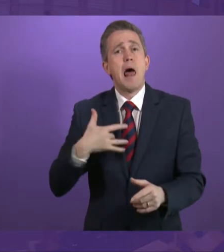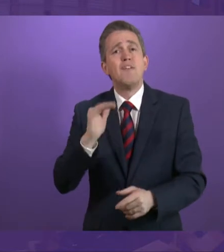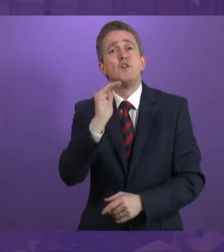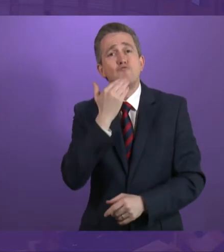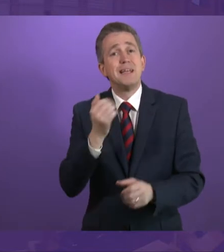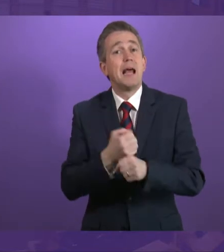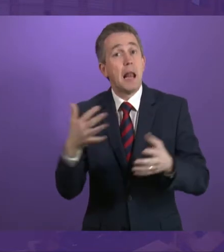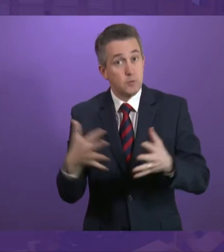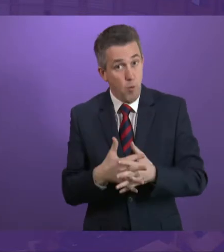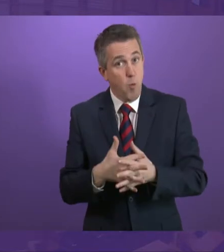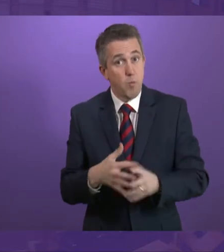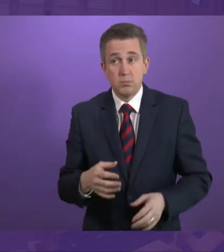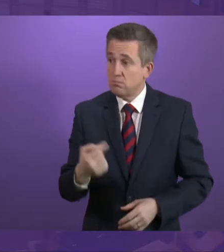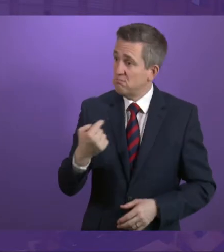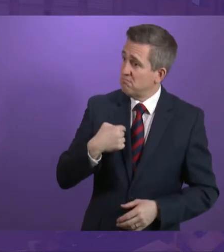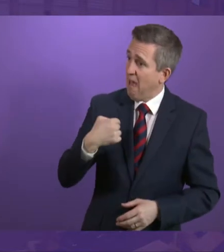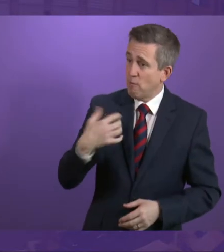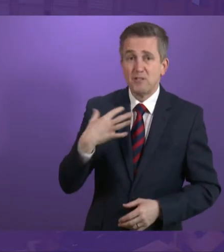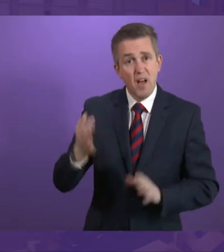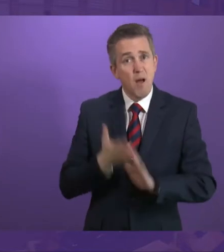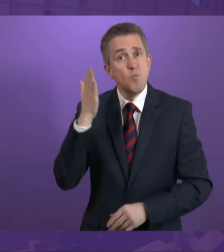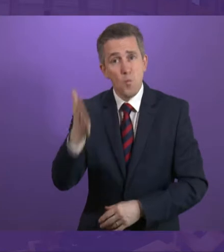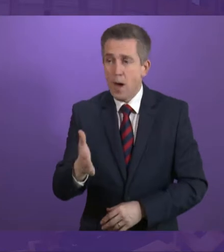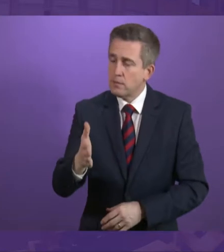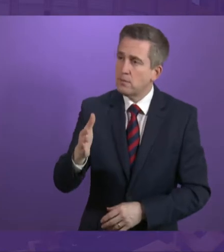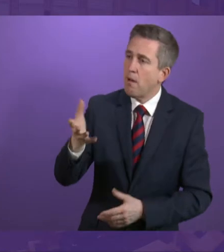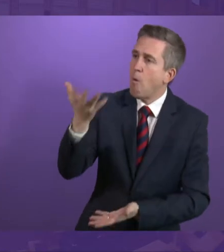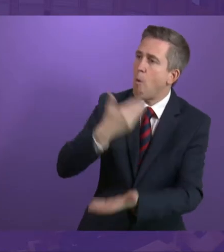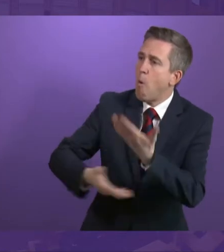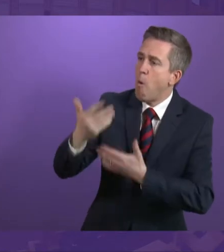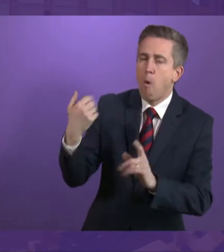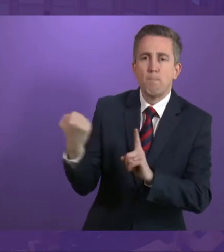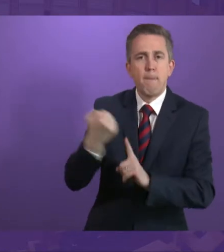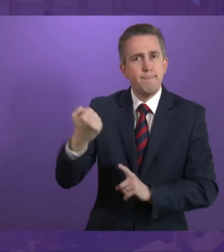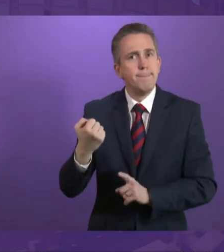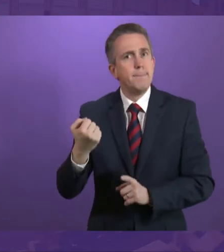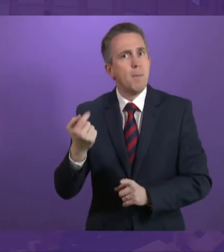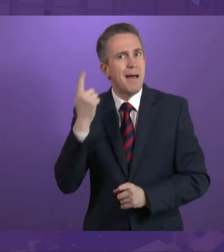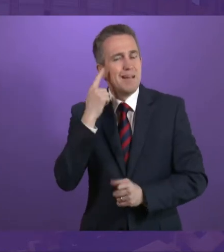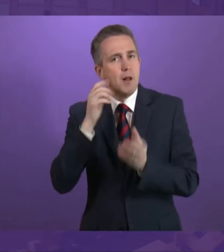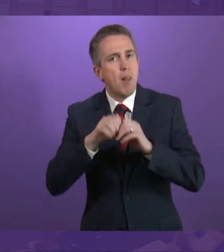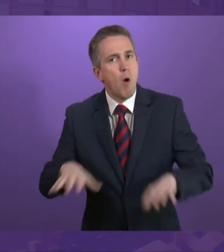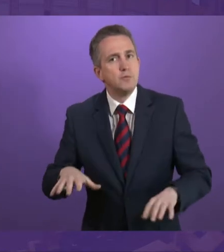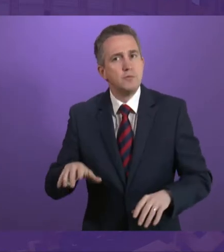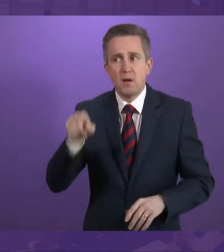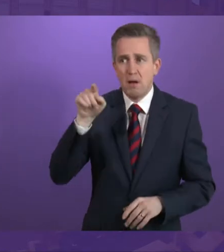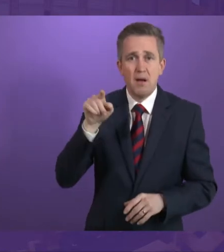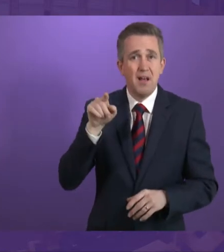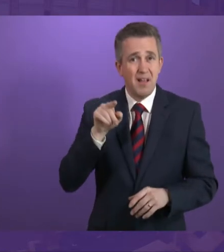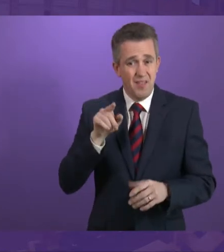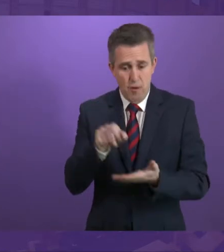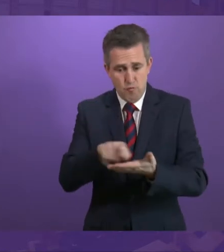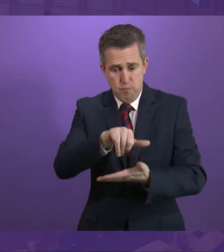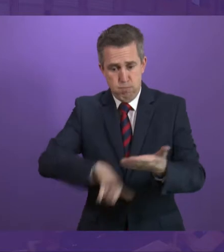I was delighted to attend that event, and I found it extremely motivating and interesting. The initiatives that they have identified